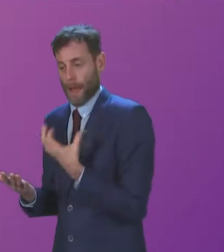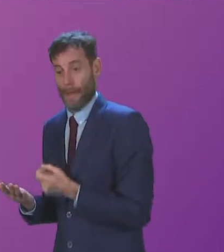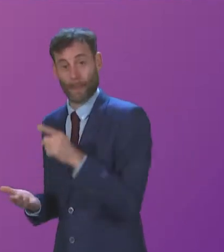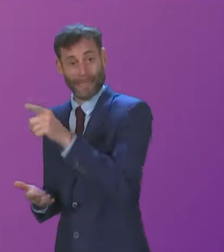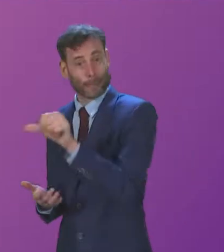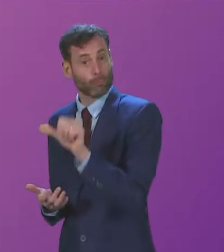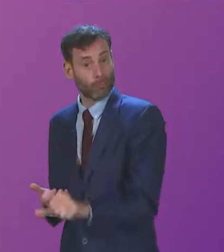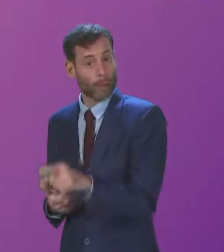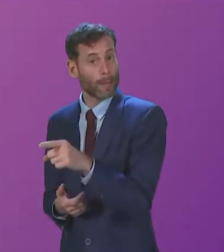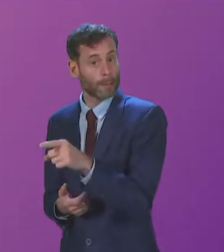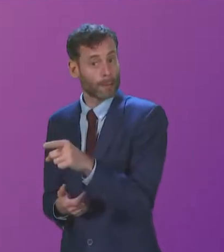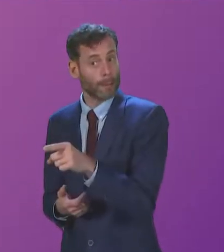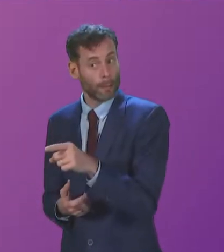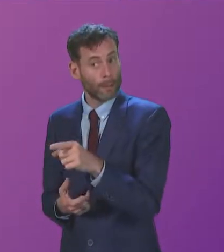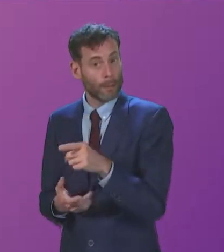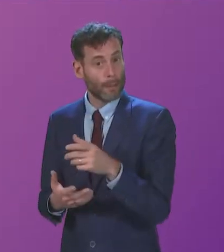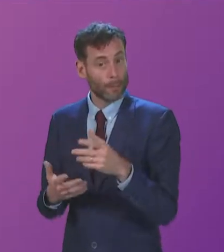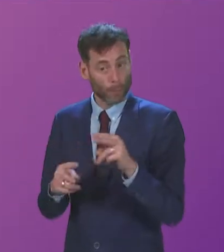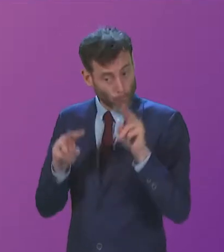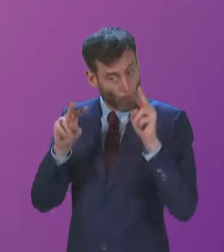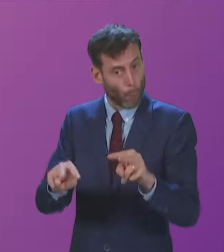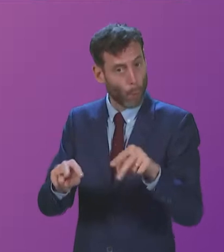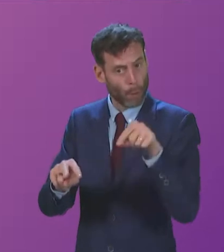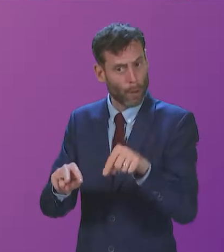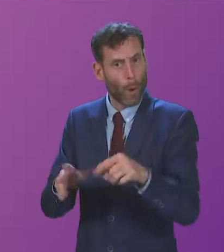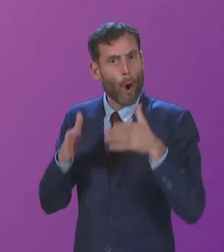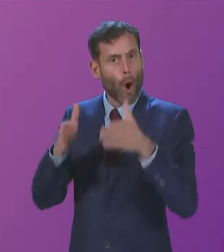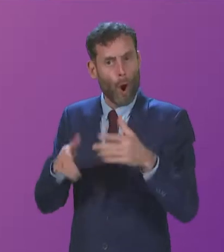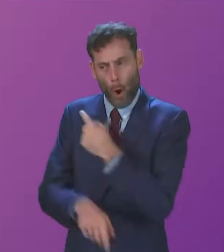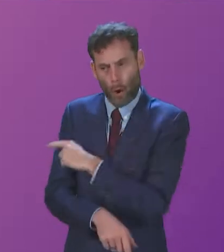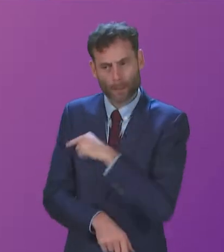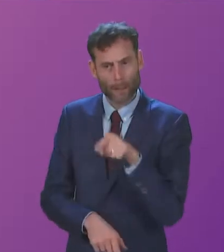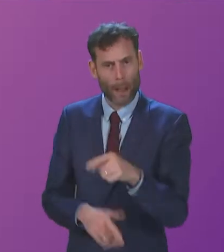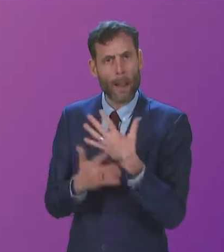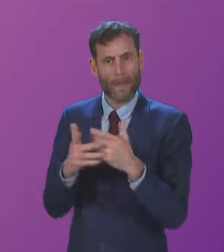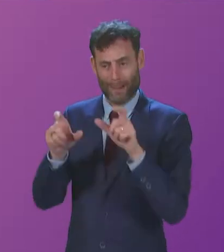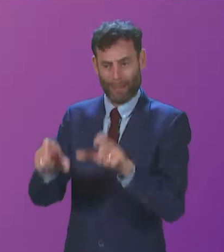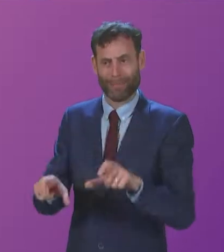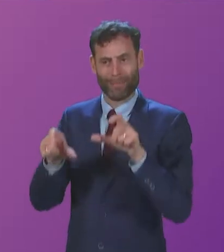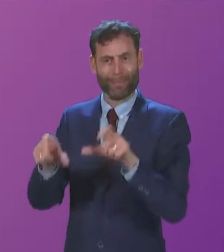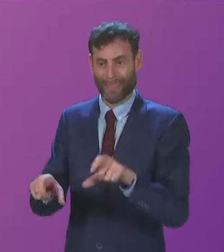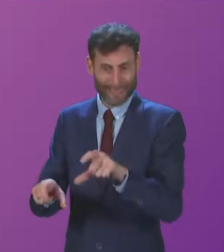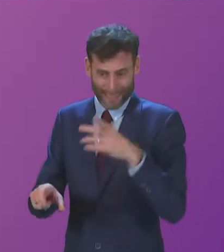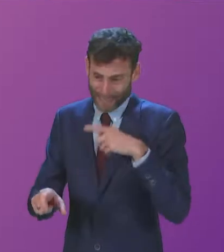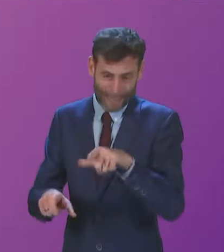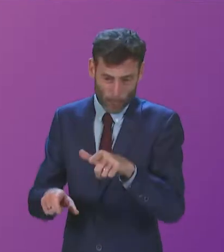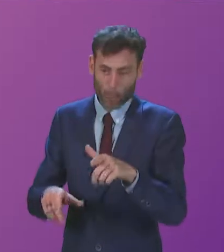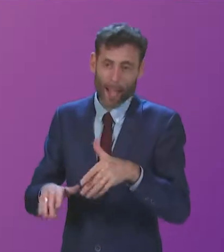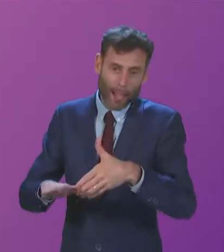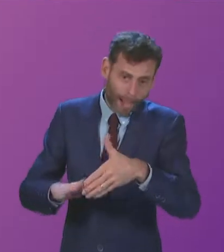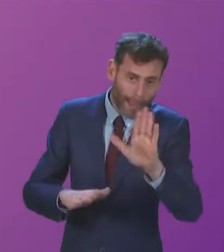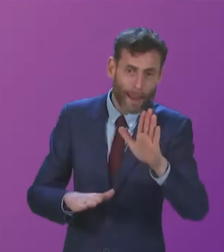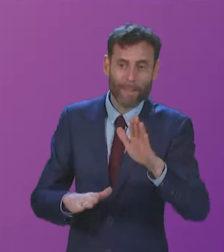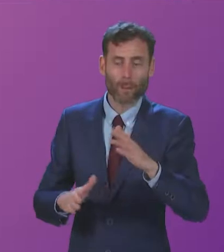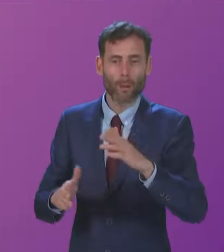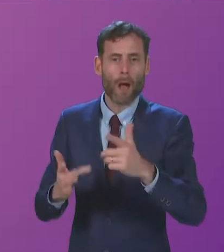right, of course, to focus on the issue of delayed discharge. That is where that £300 million of investment – and it isn't just